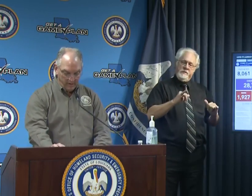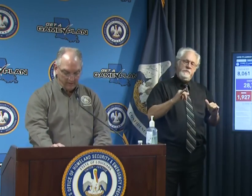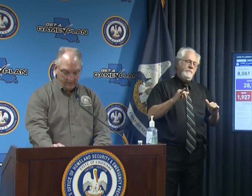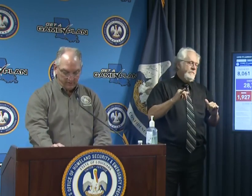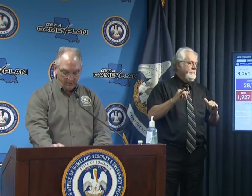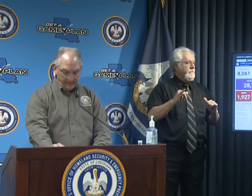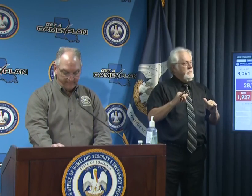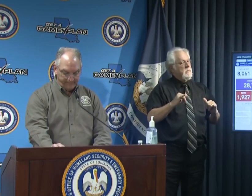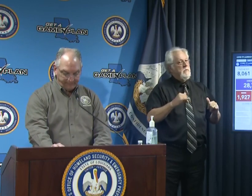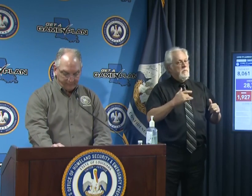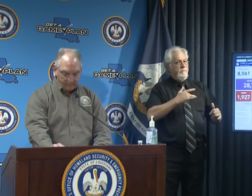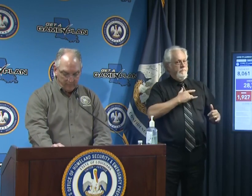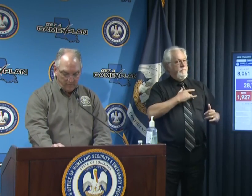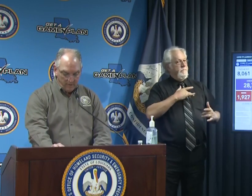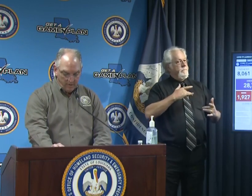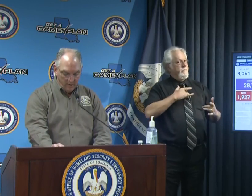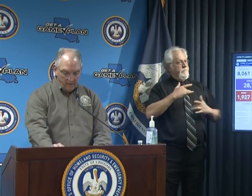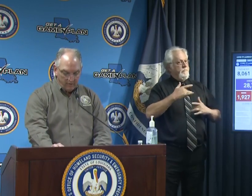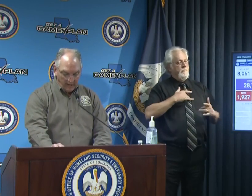concerning